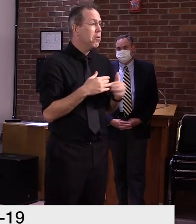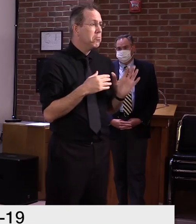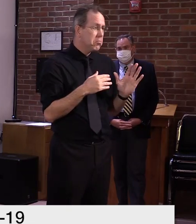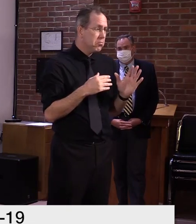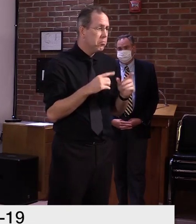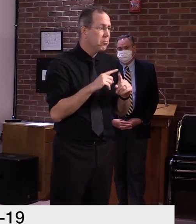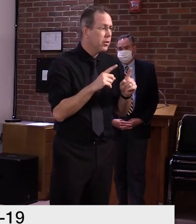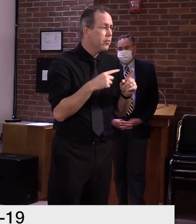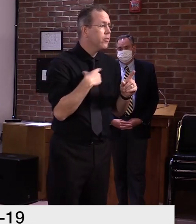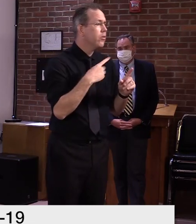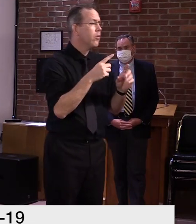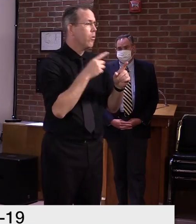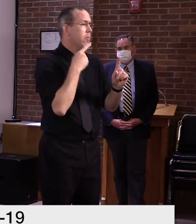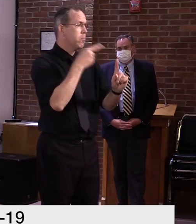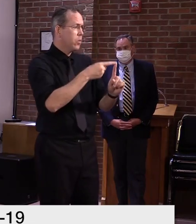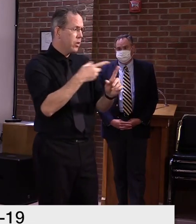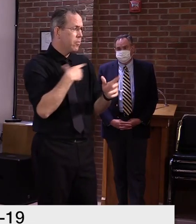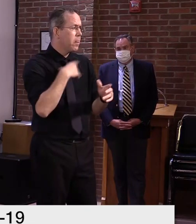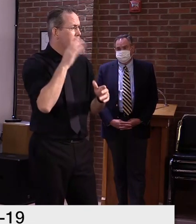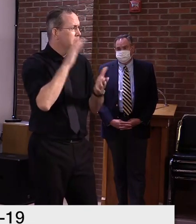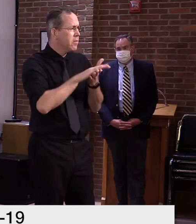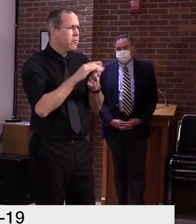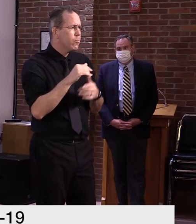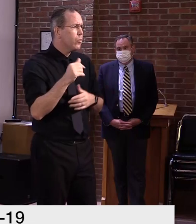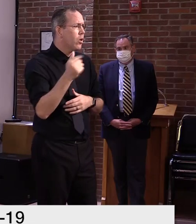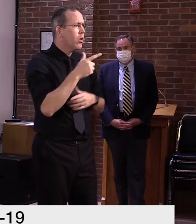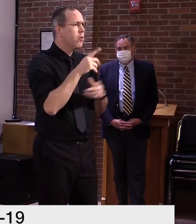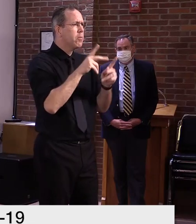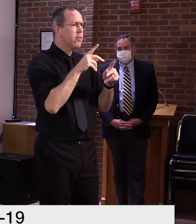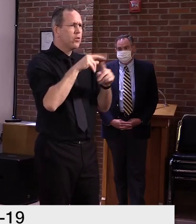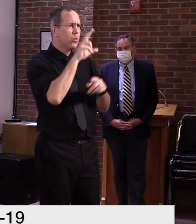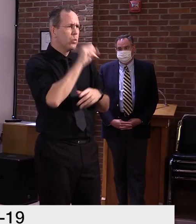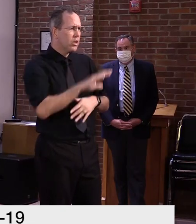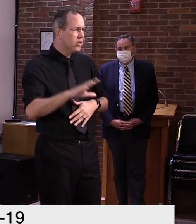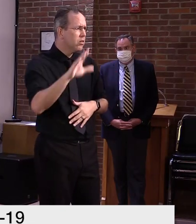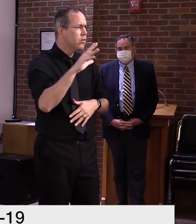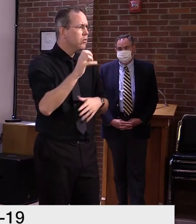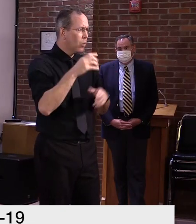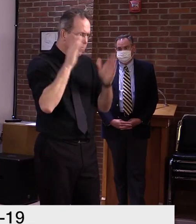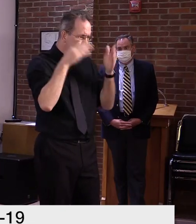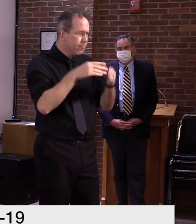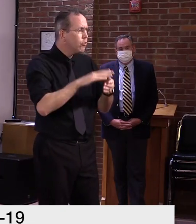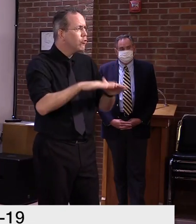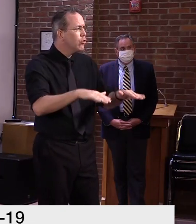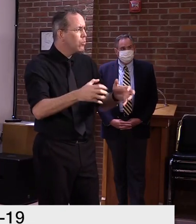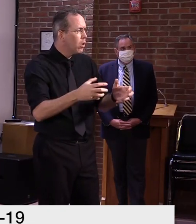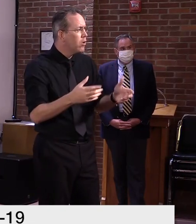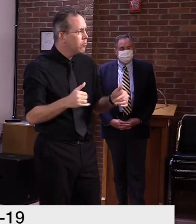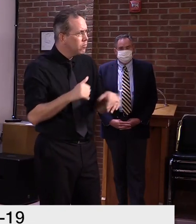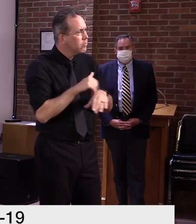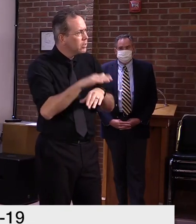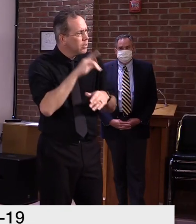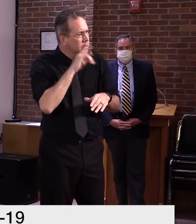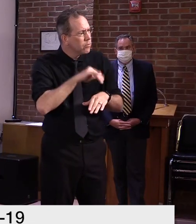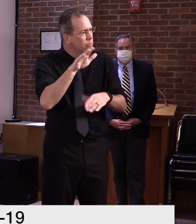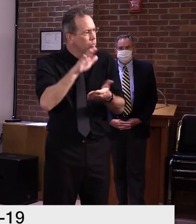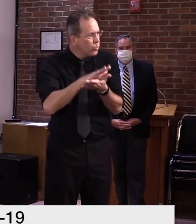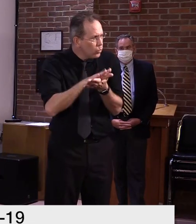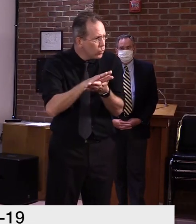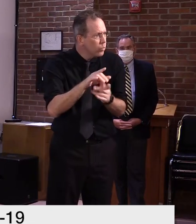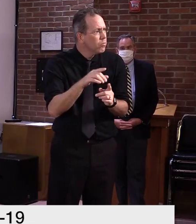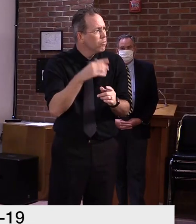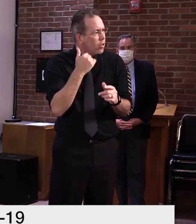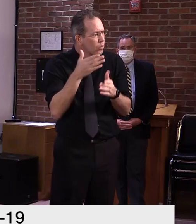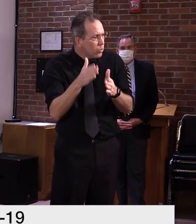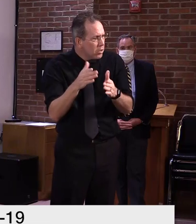uh, that this is essential to our kids. And, uh, if we can do it safely, uh, and, um, and find a path, uh, towards doing that,